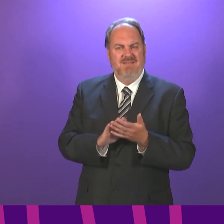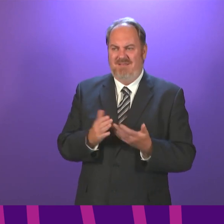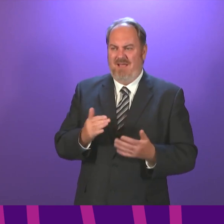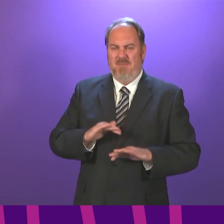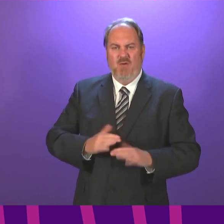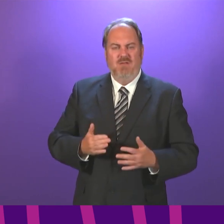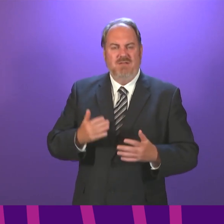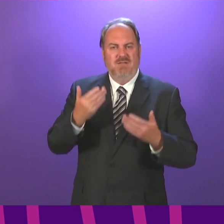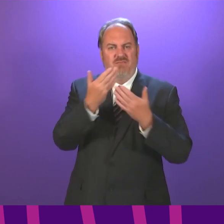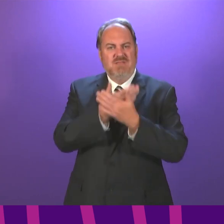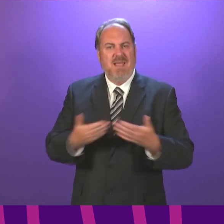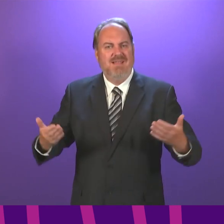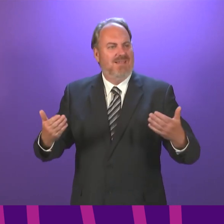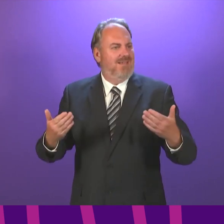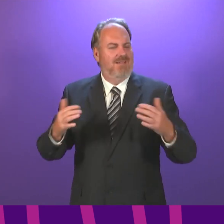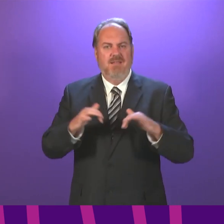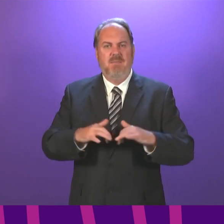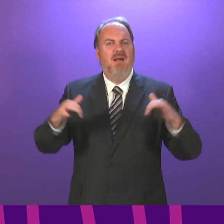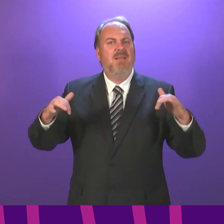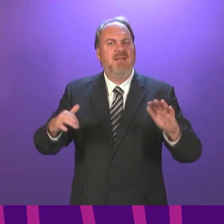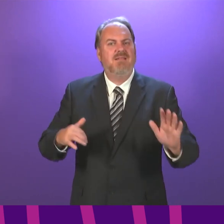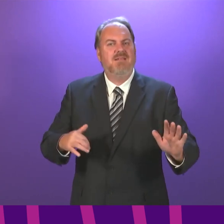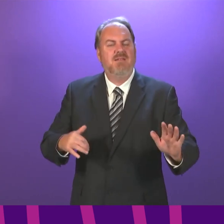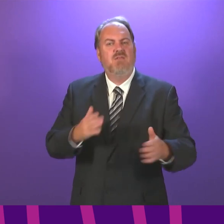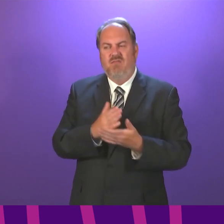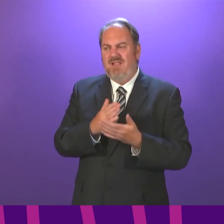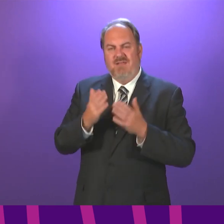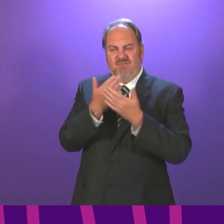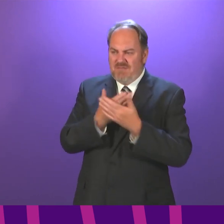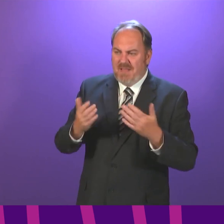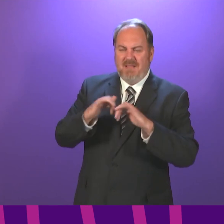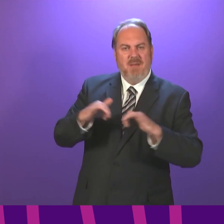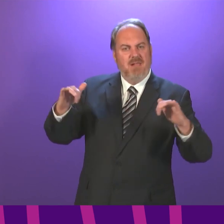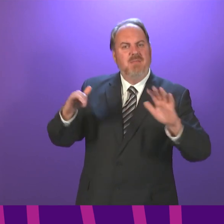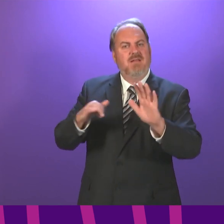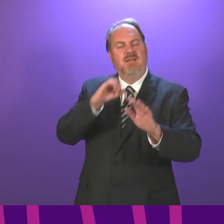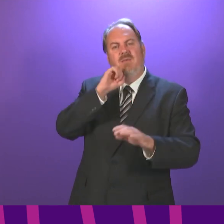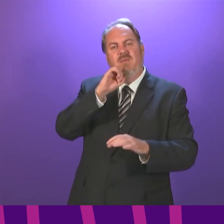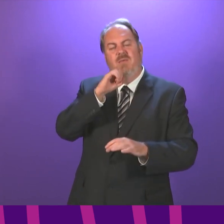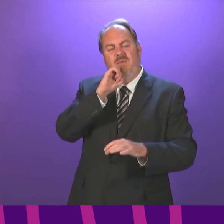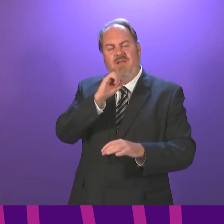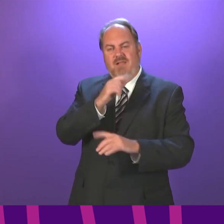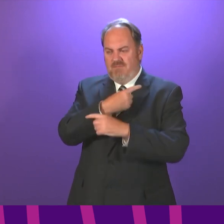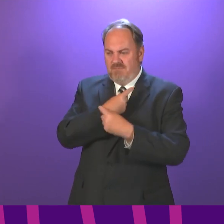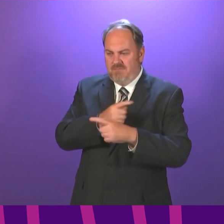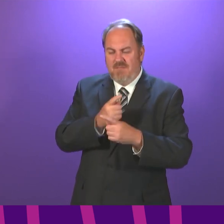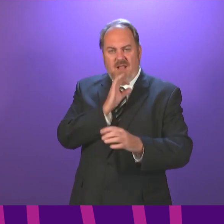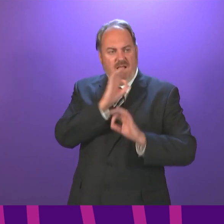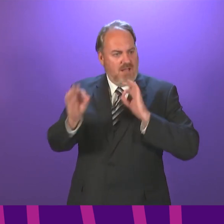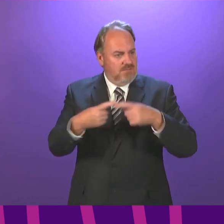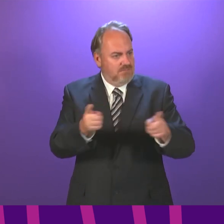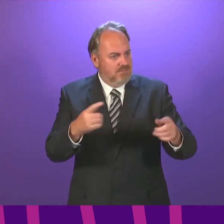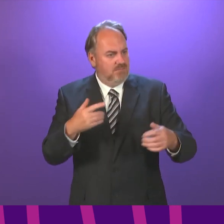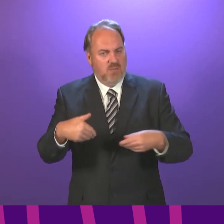consultation. I think it is important that we consider all of this carefully and consult with